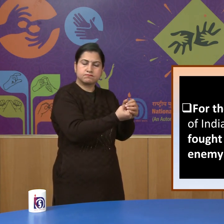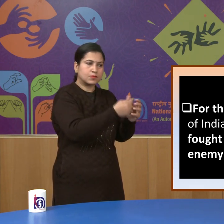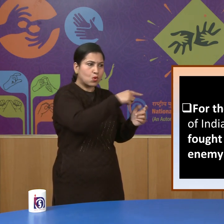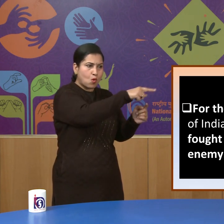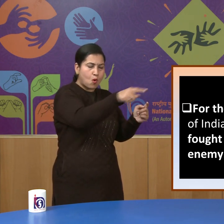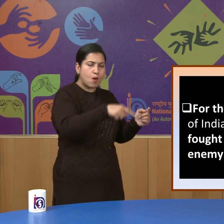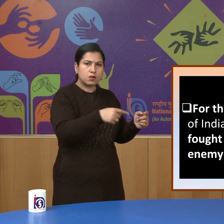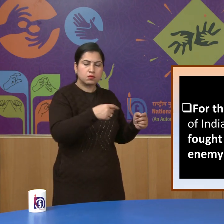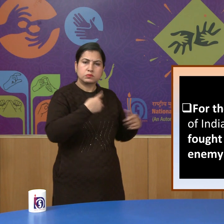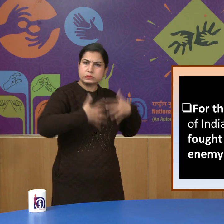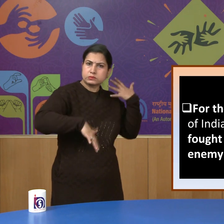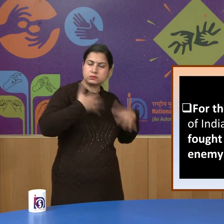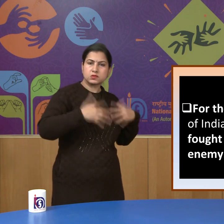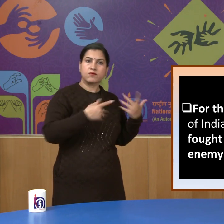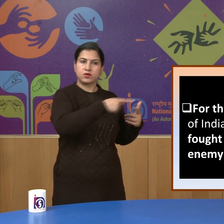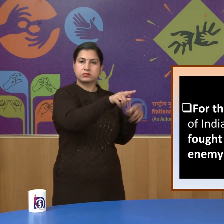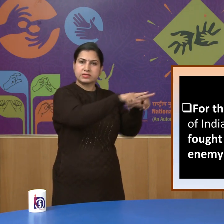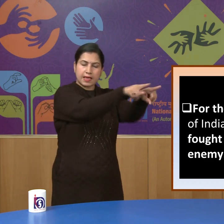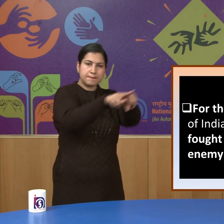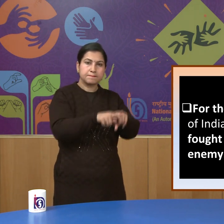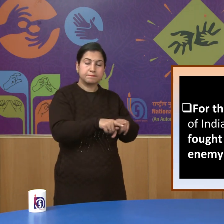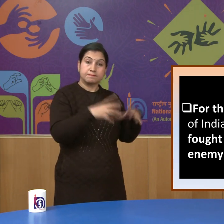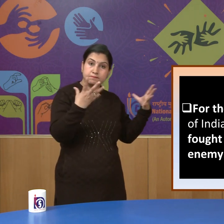and fought against a common enemy